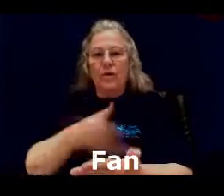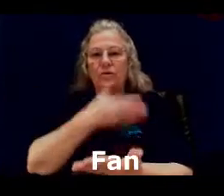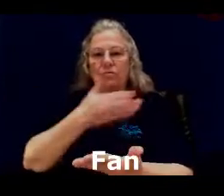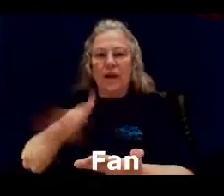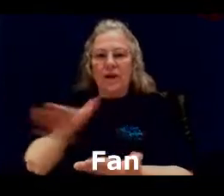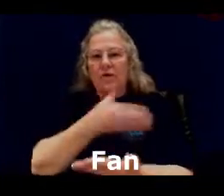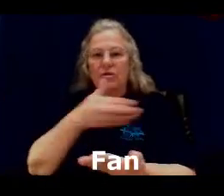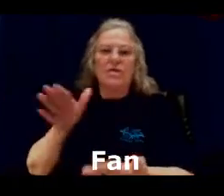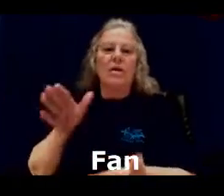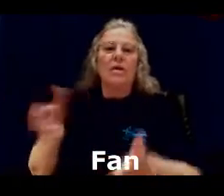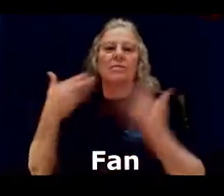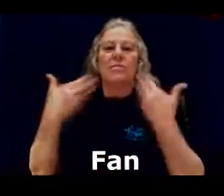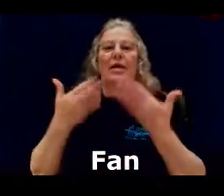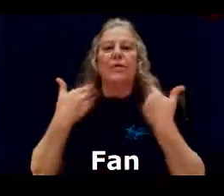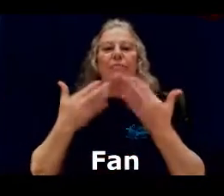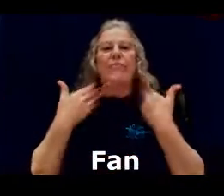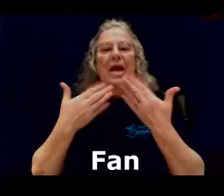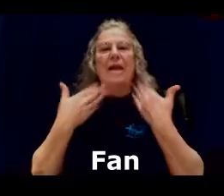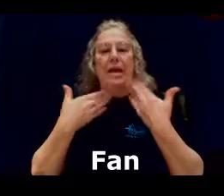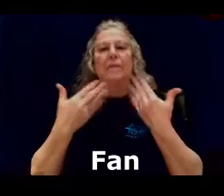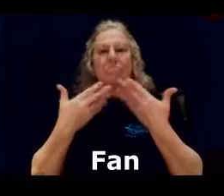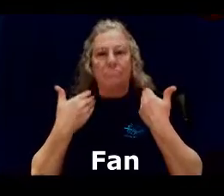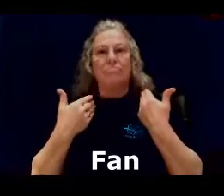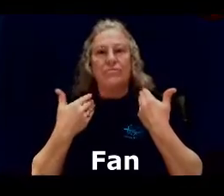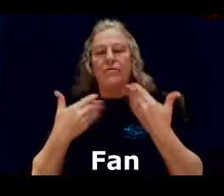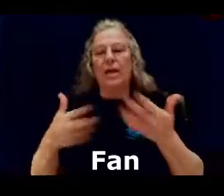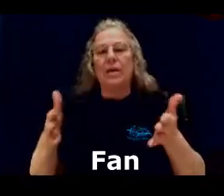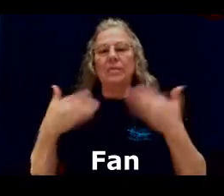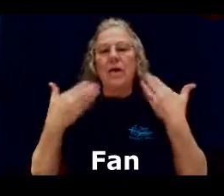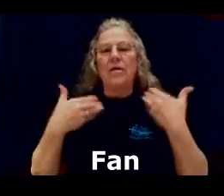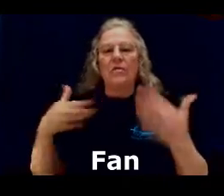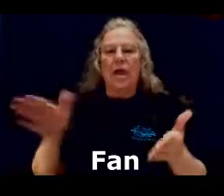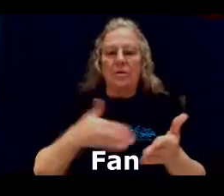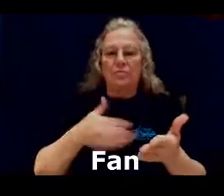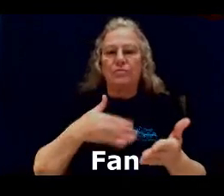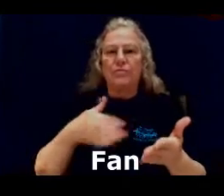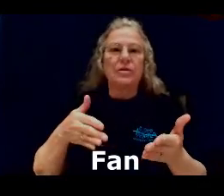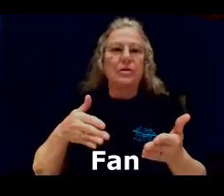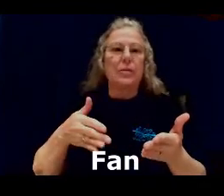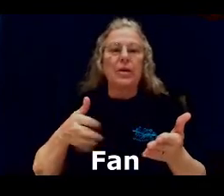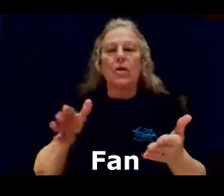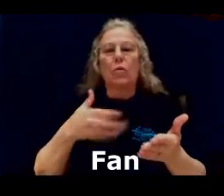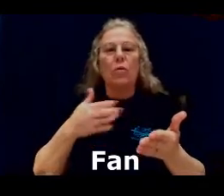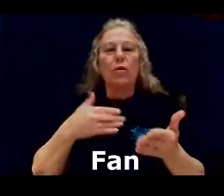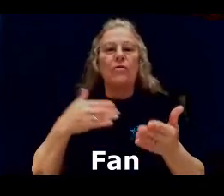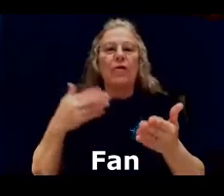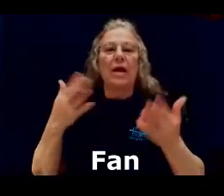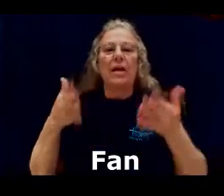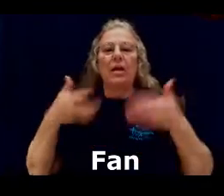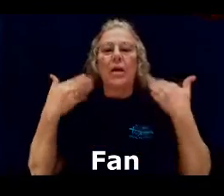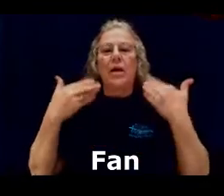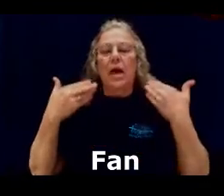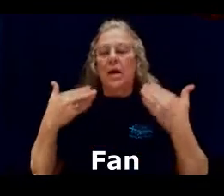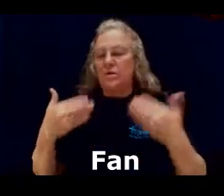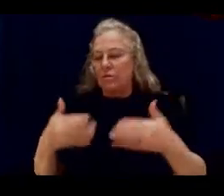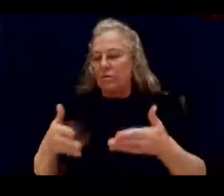be like you're just, like you're fanning the flame. And, depending on where you're fanning. And so,